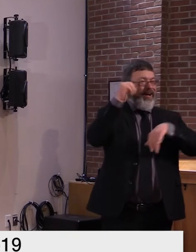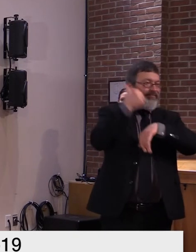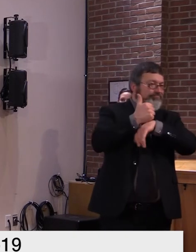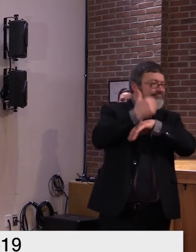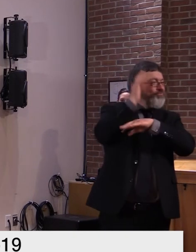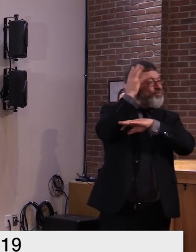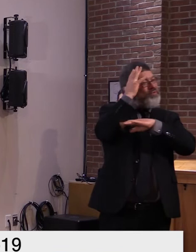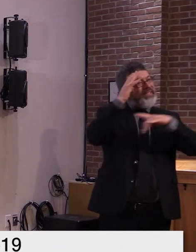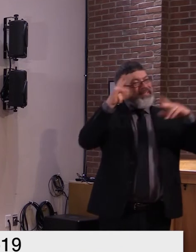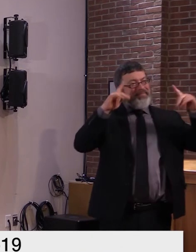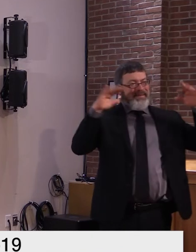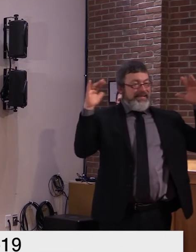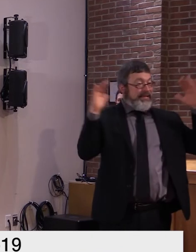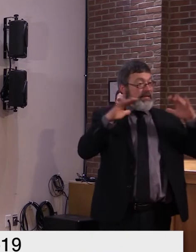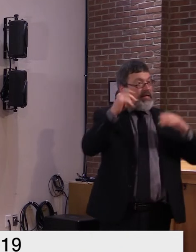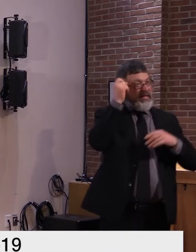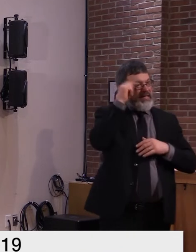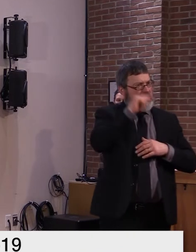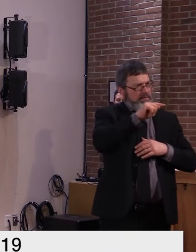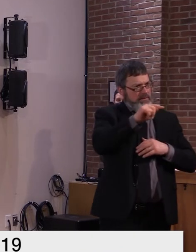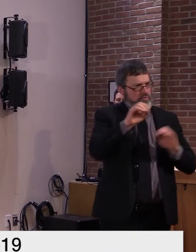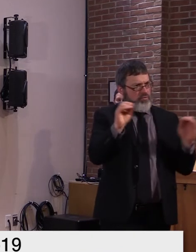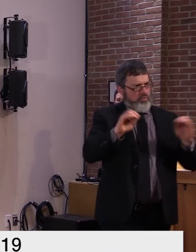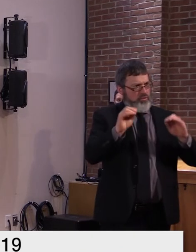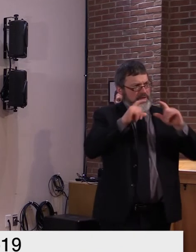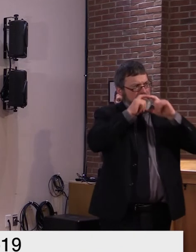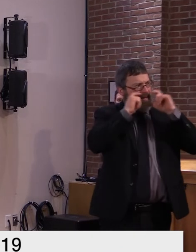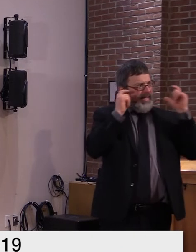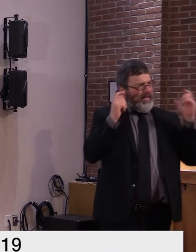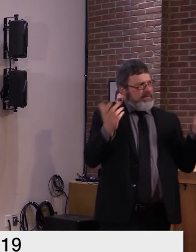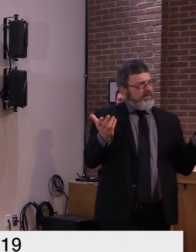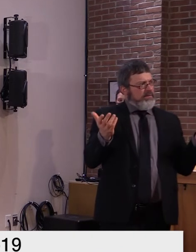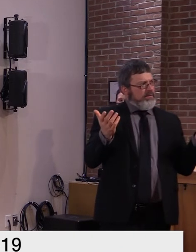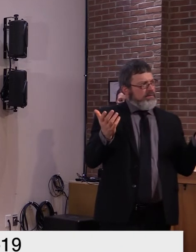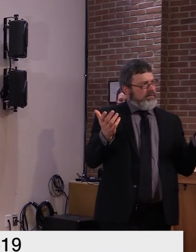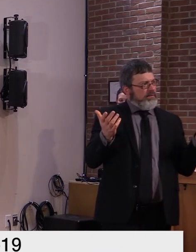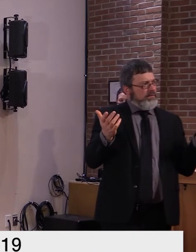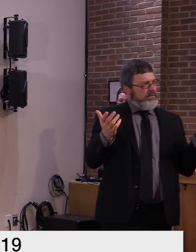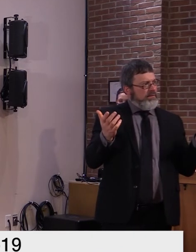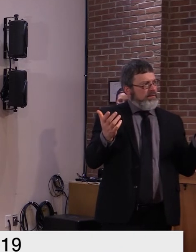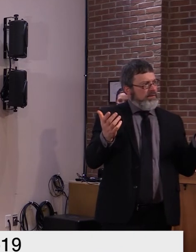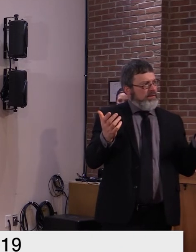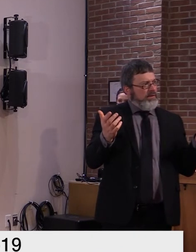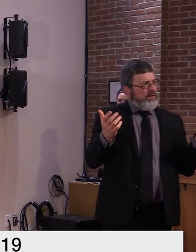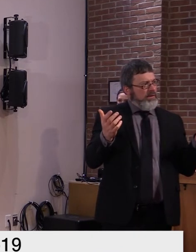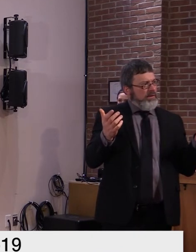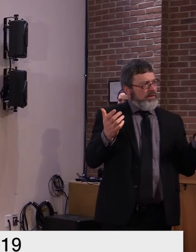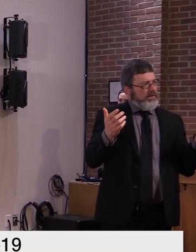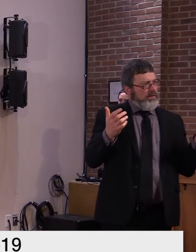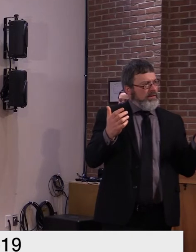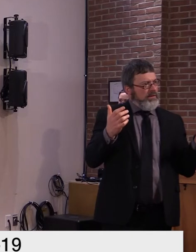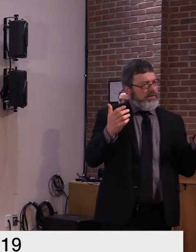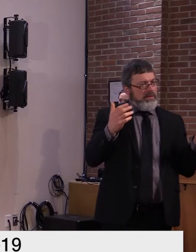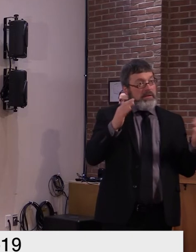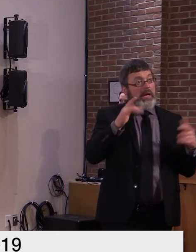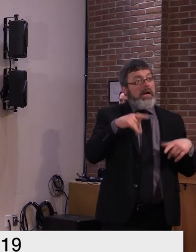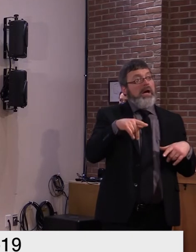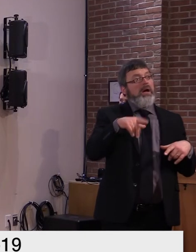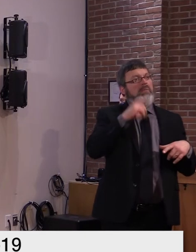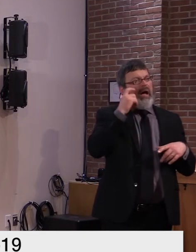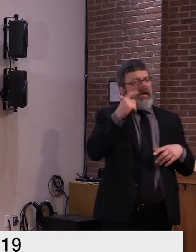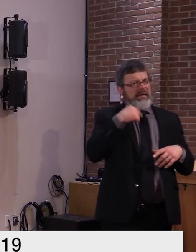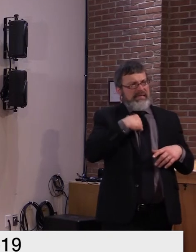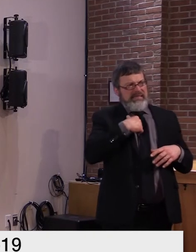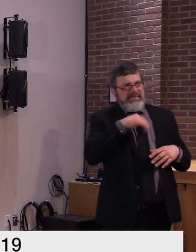residents of Stanford who are concerned about their health and safety given these actions? And what's your message to the Vermonters in Stanford or elsewhere who do see